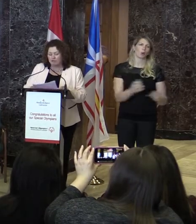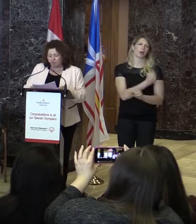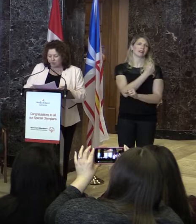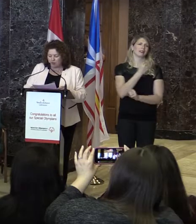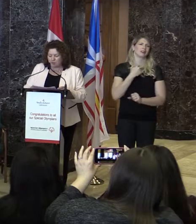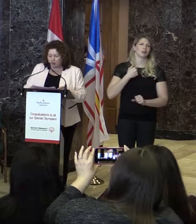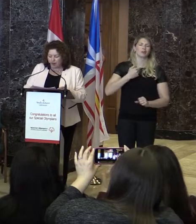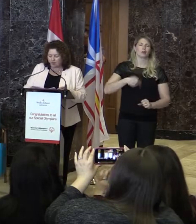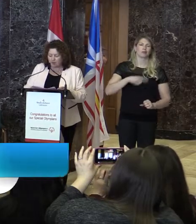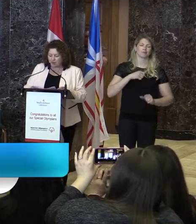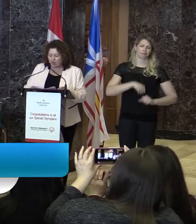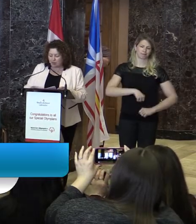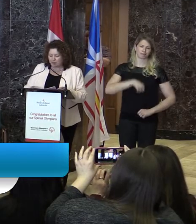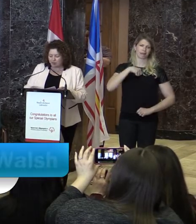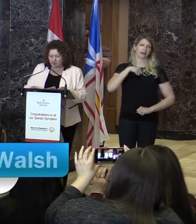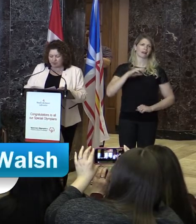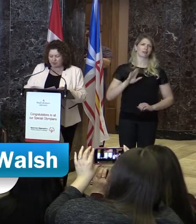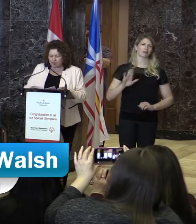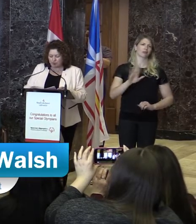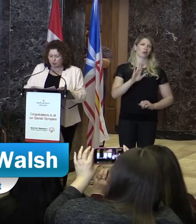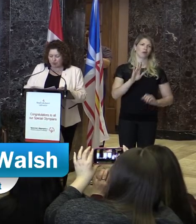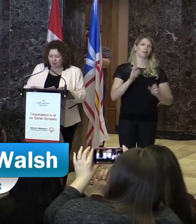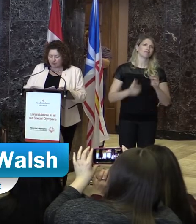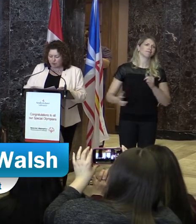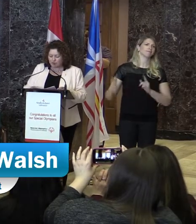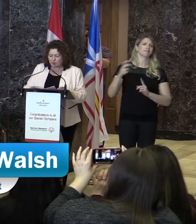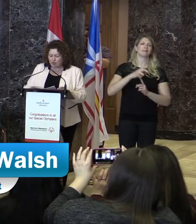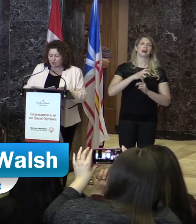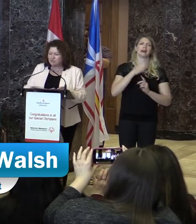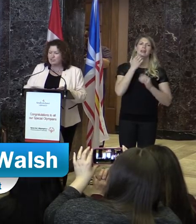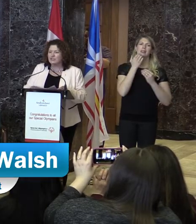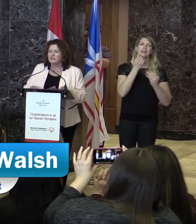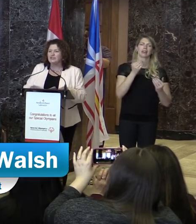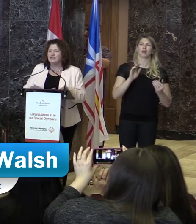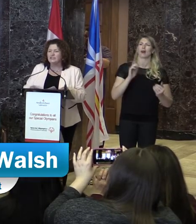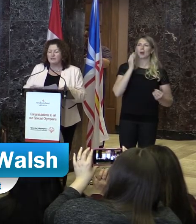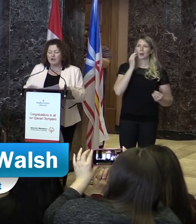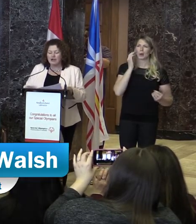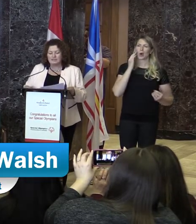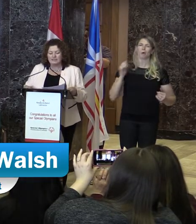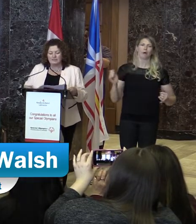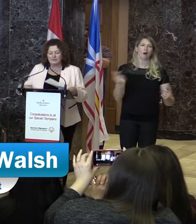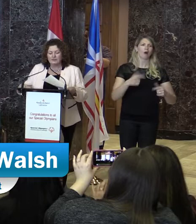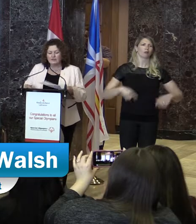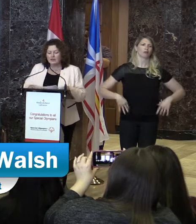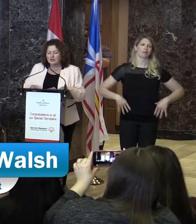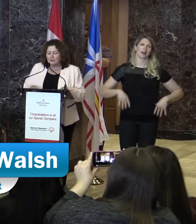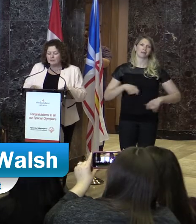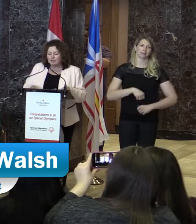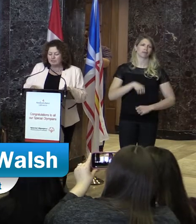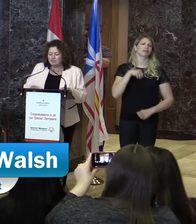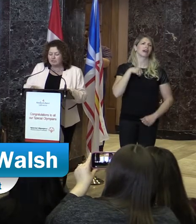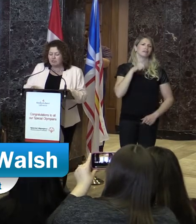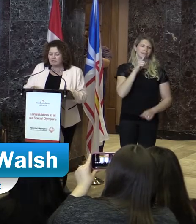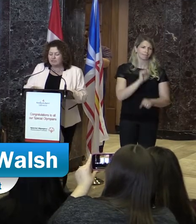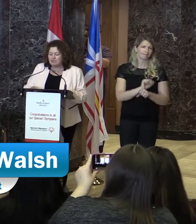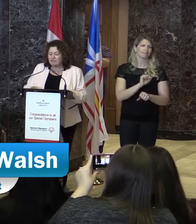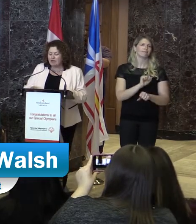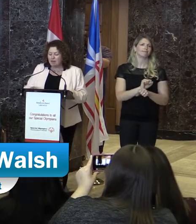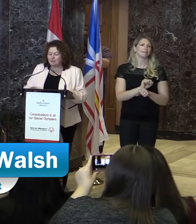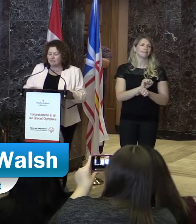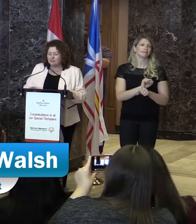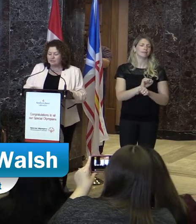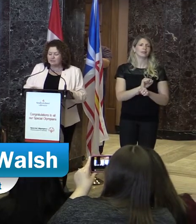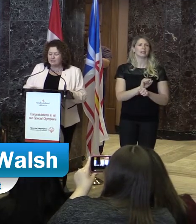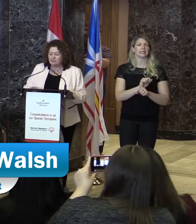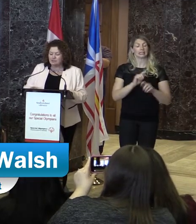incredibly proud of your accomplishments and I'm sure everyone in the province shares in this pride. Personal and team